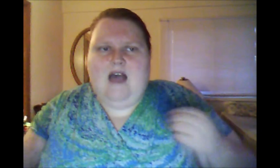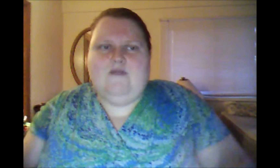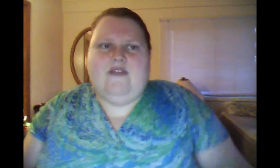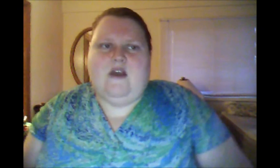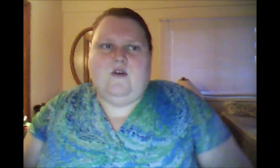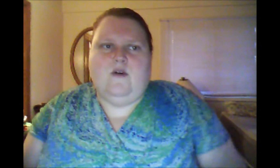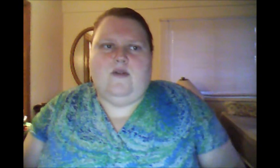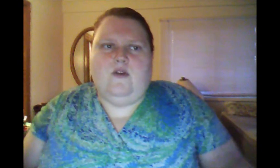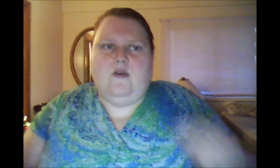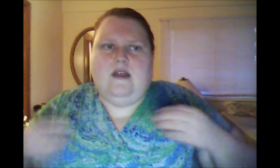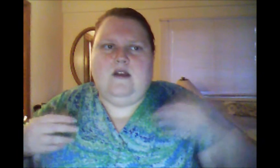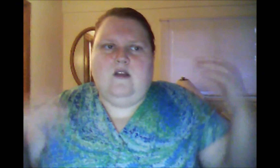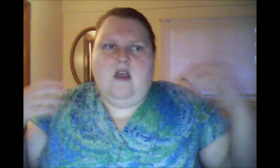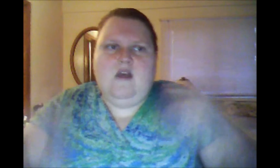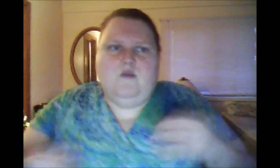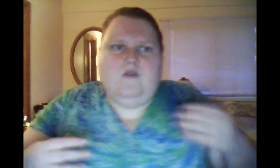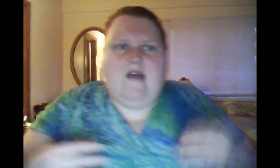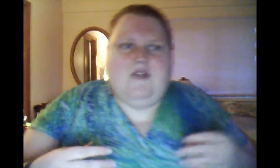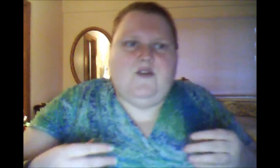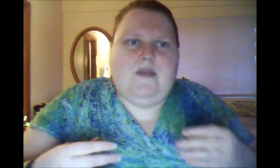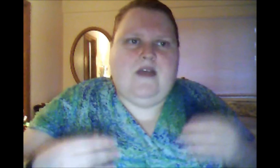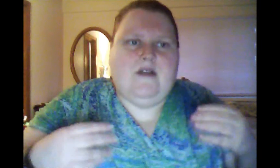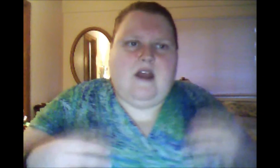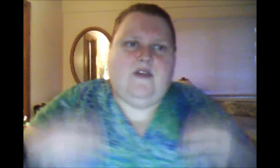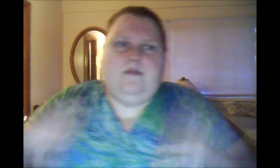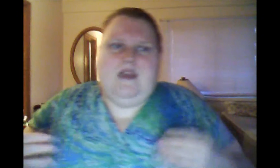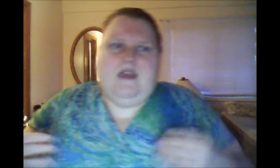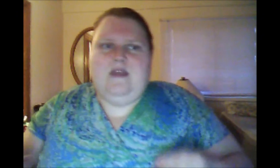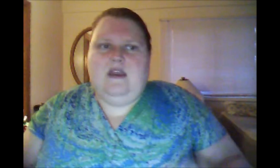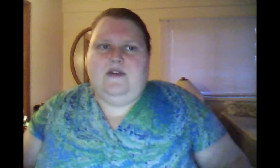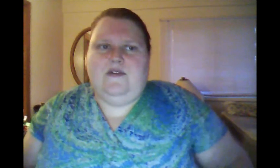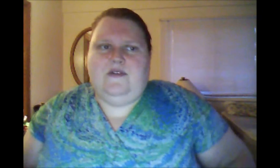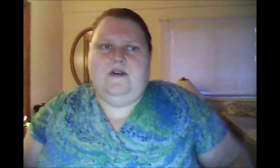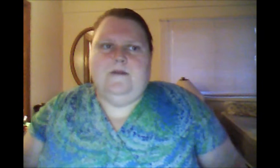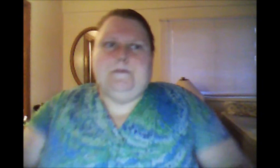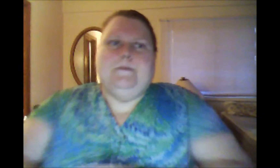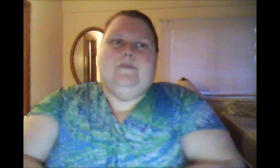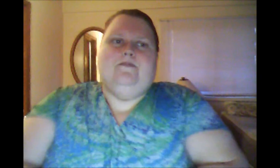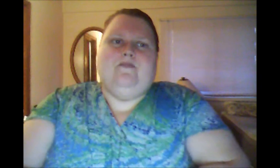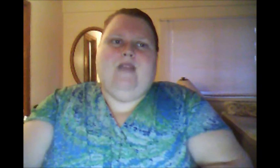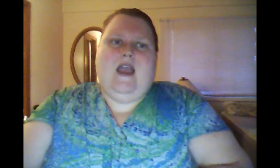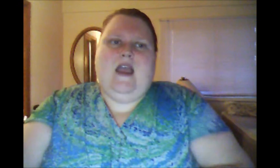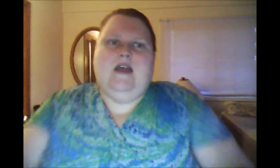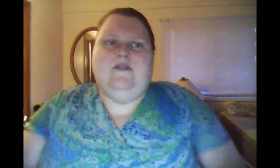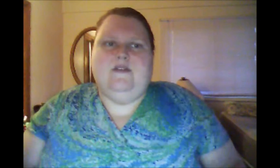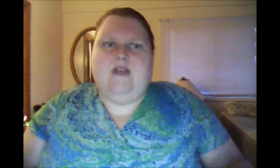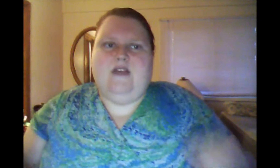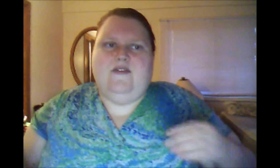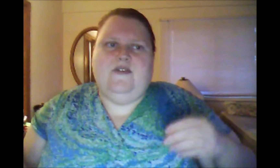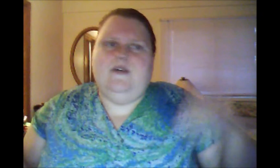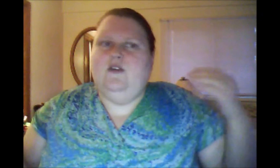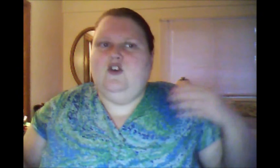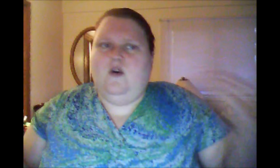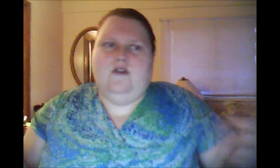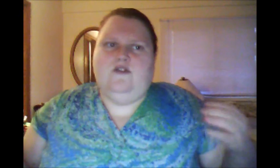on Earth. You can move on to paradise and be at peace. And that's your journey.